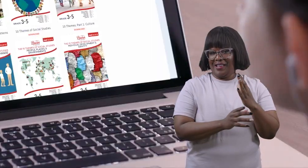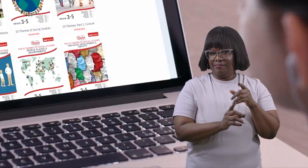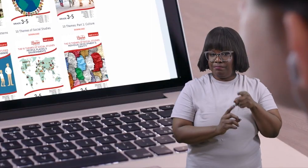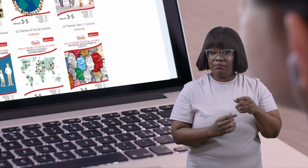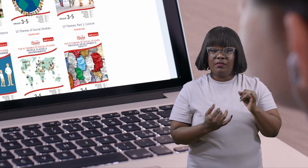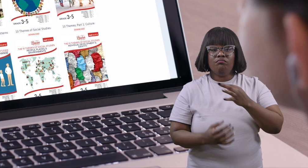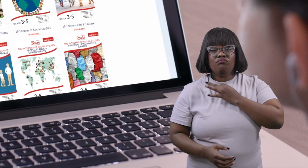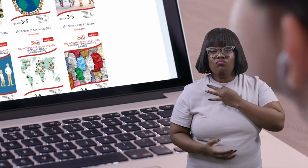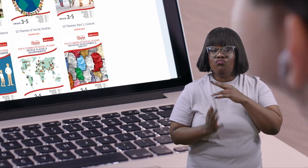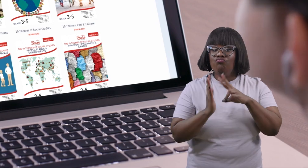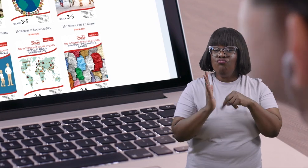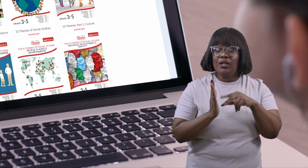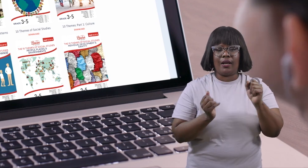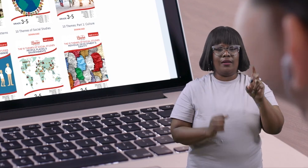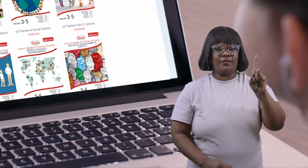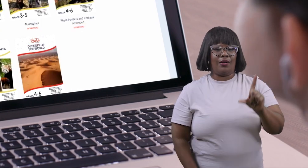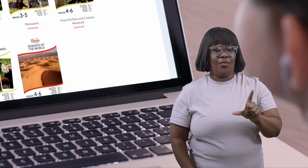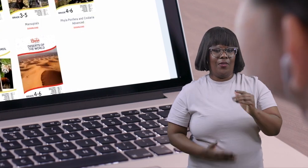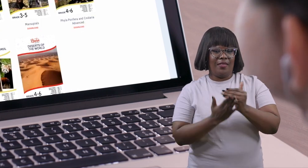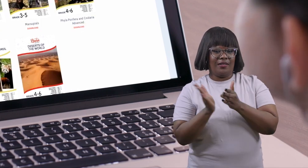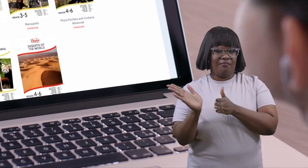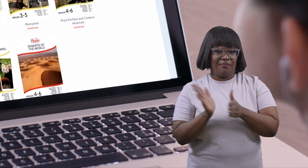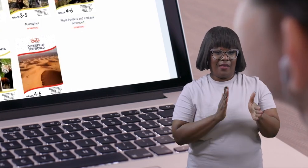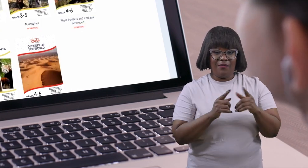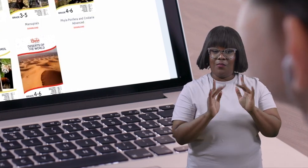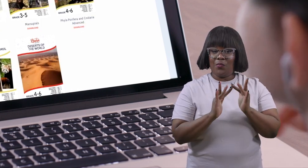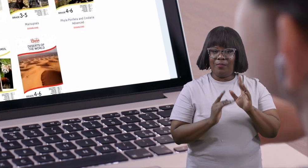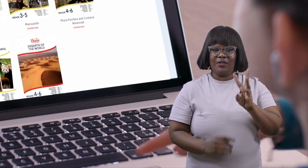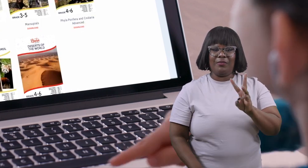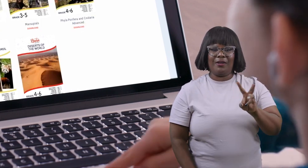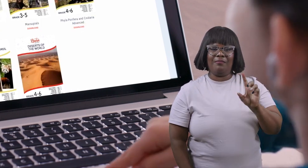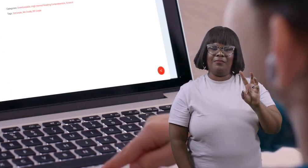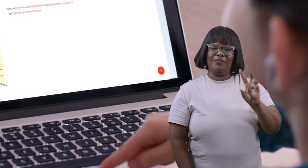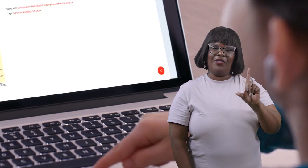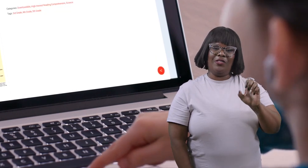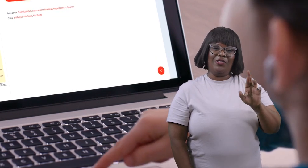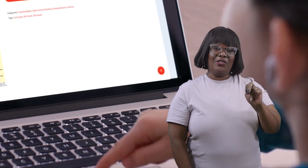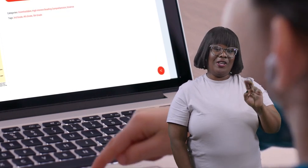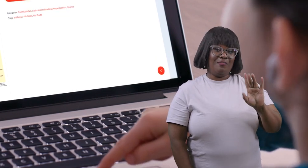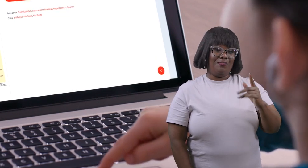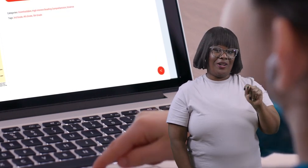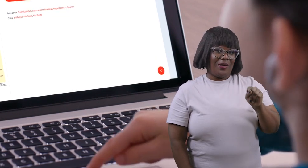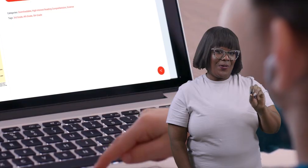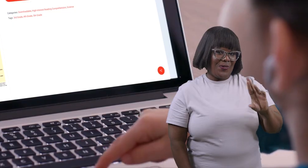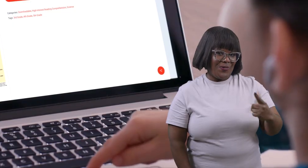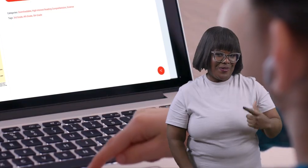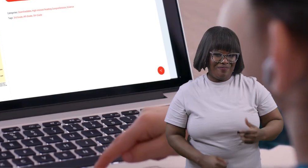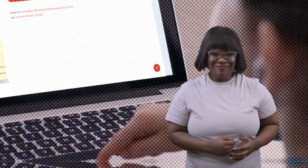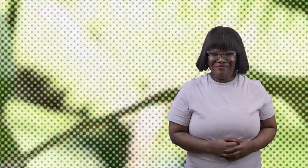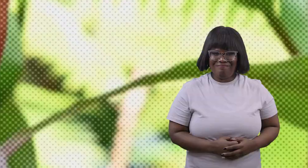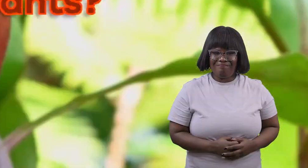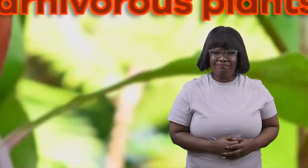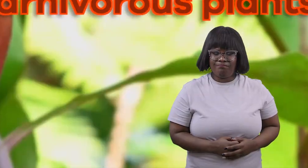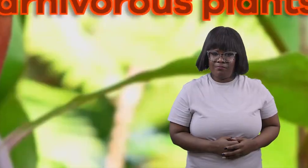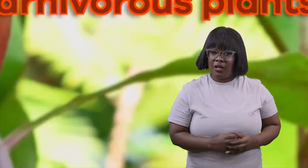want to read along with us you can download this lesson plan from our website learnbrite.org what are